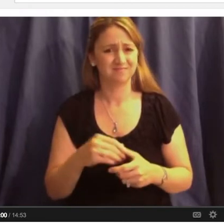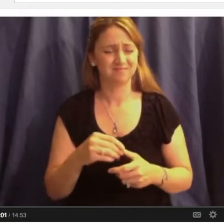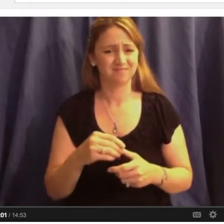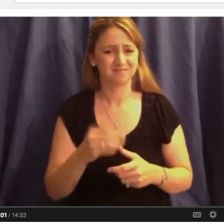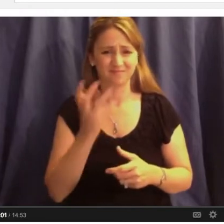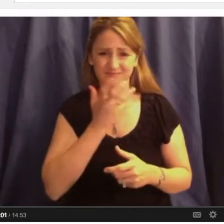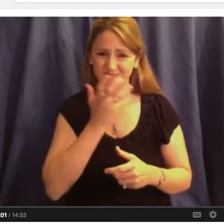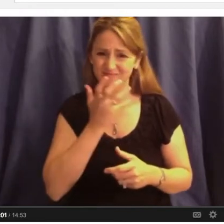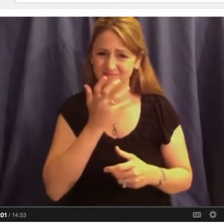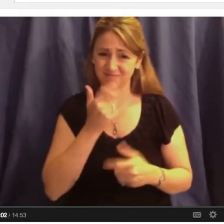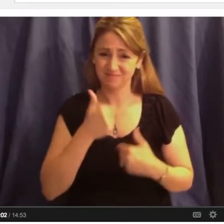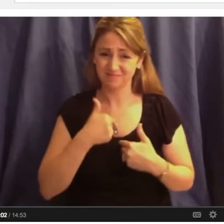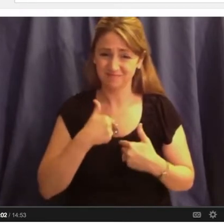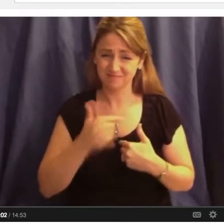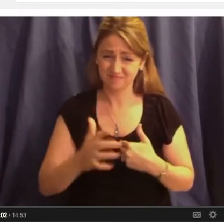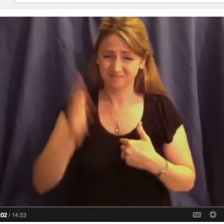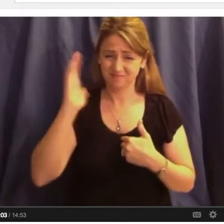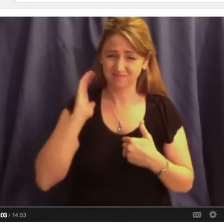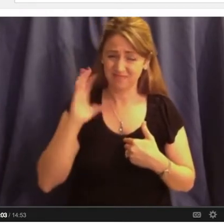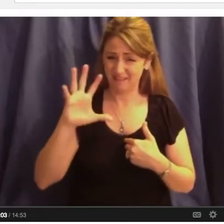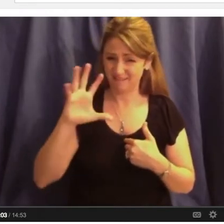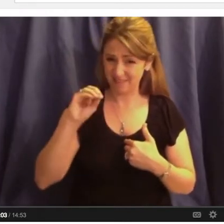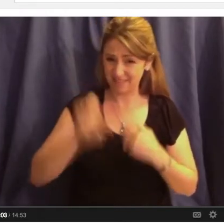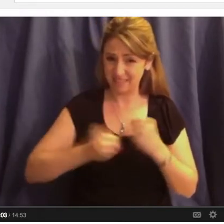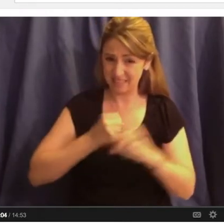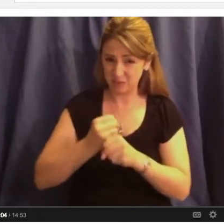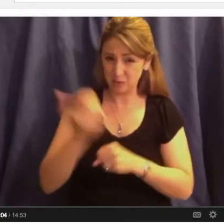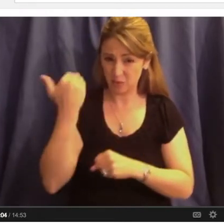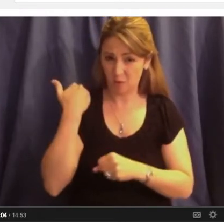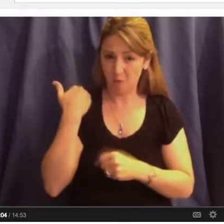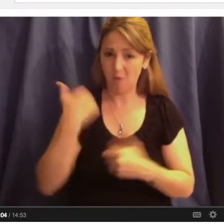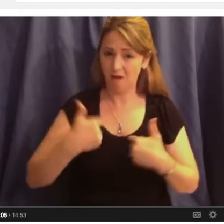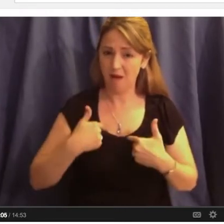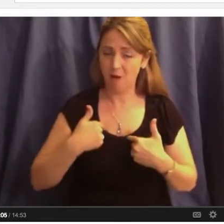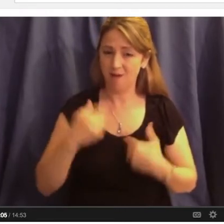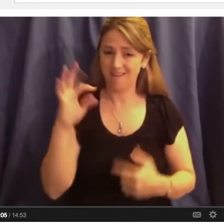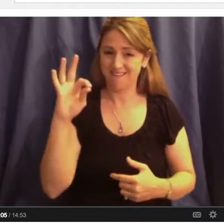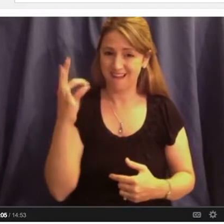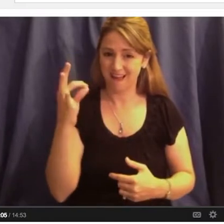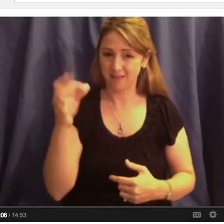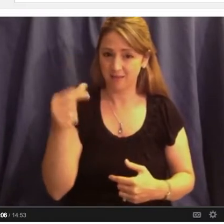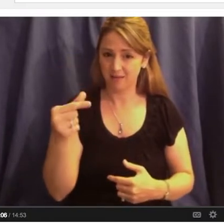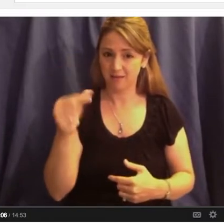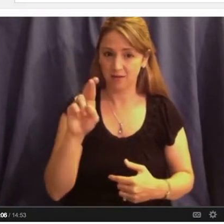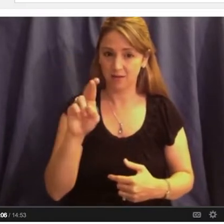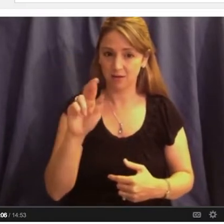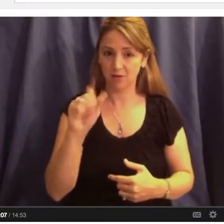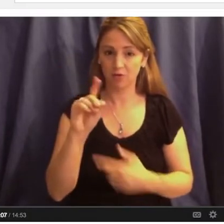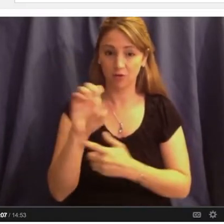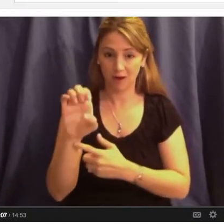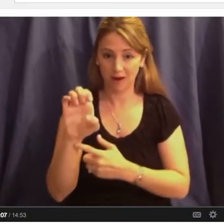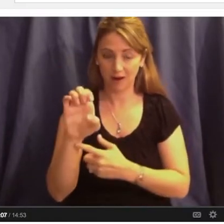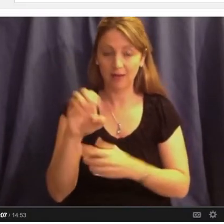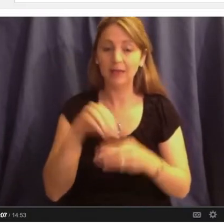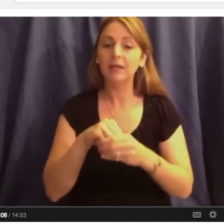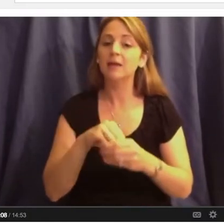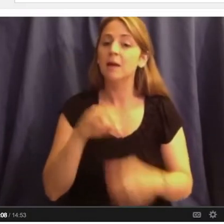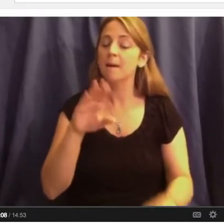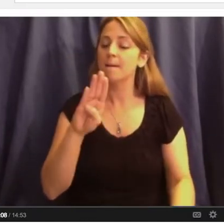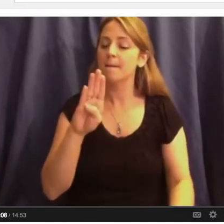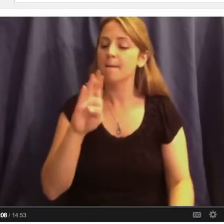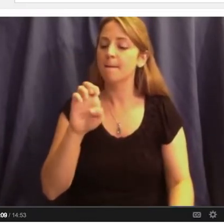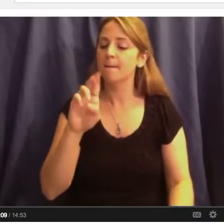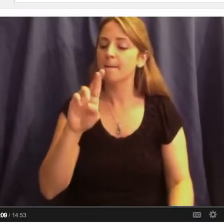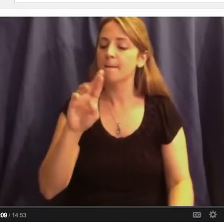since I had the experience of being a ninth grade kid in Birmingham, Alabama. A kid who loved getting